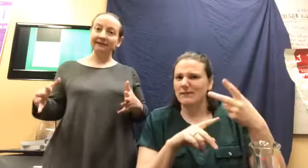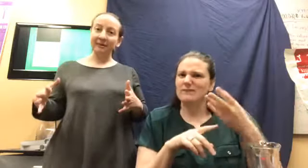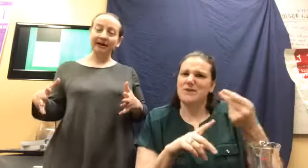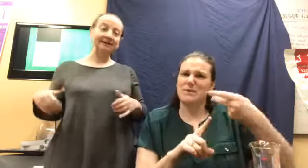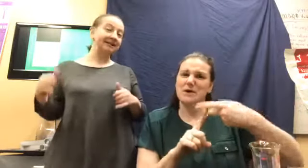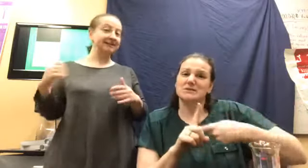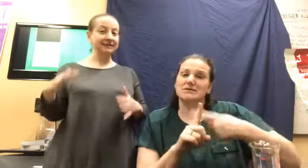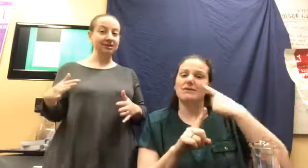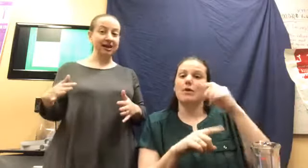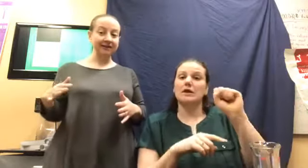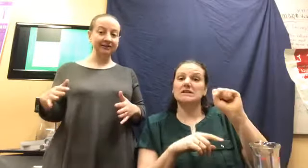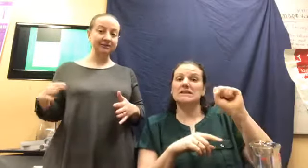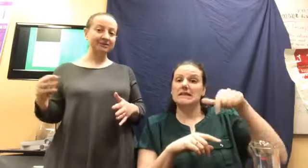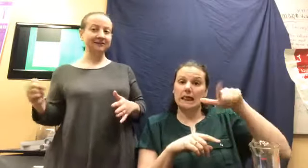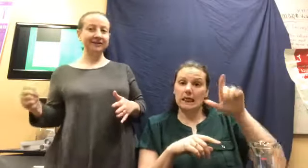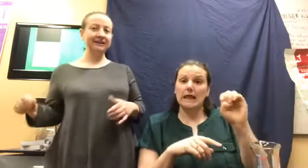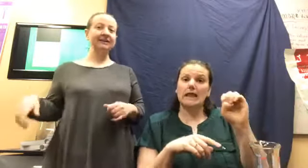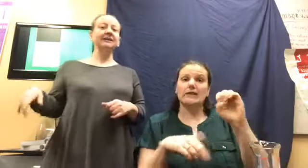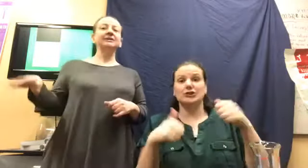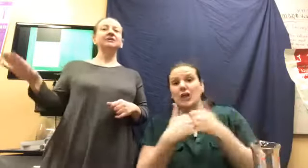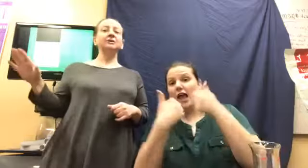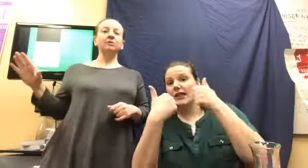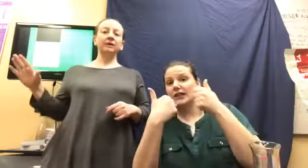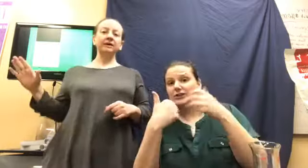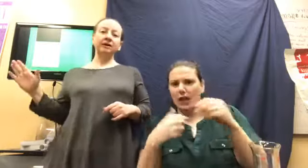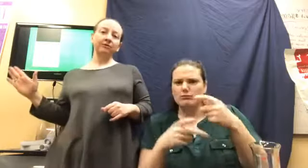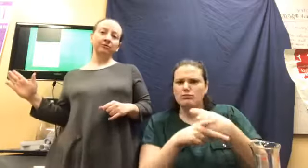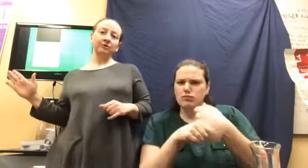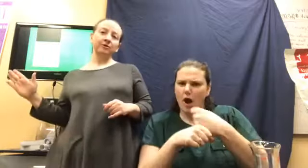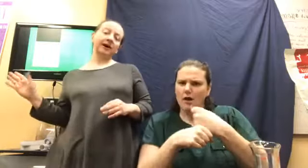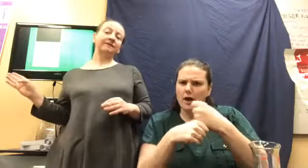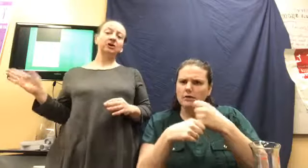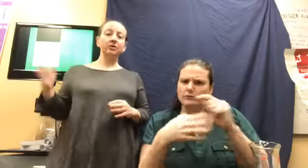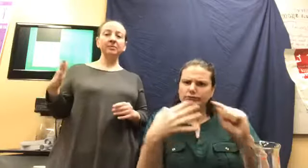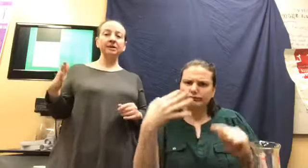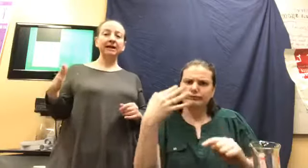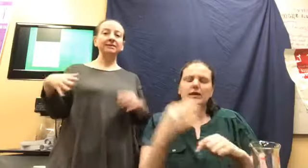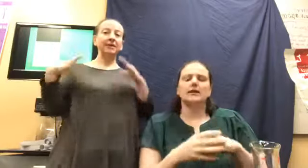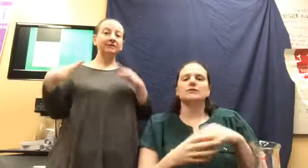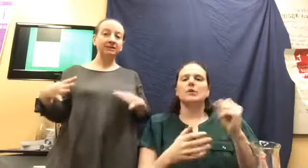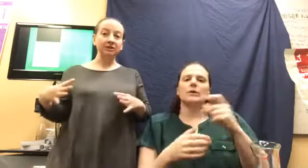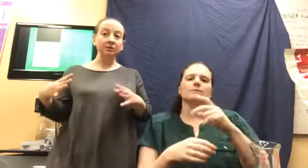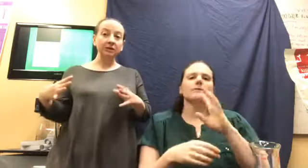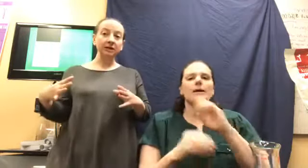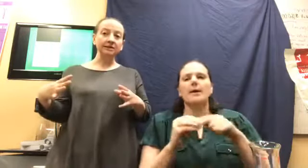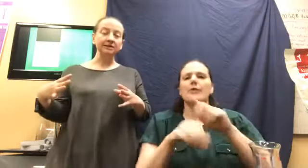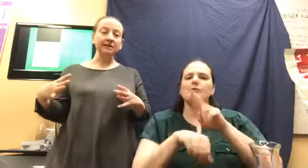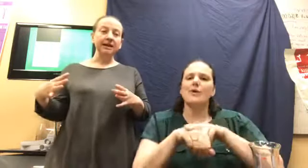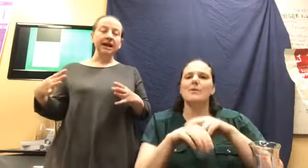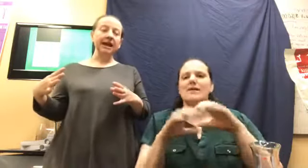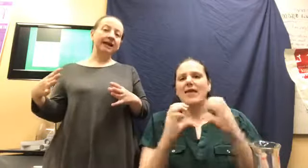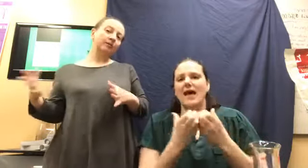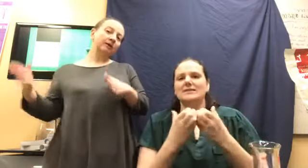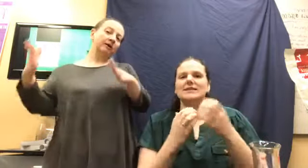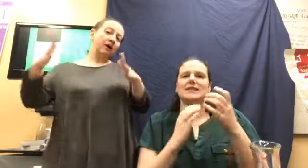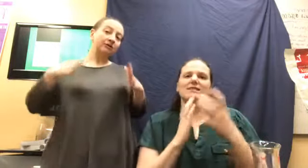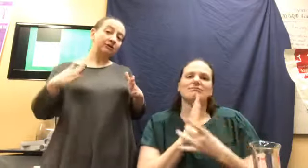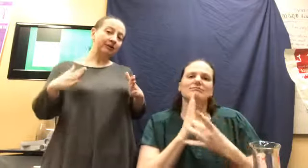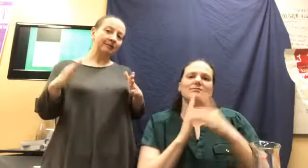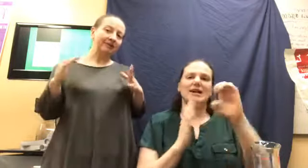of products and the Sleek Challenge specifically. So we're going to go through kind of our normal class about essential oils. And we're going to also talk about